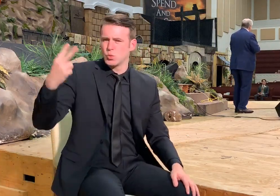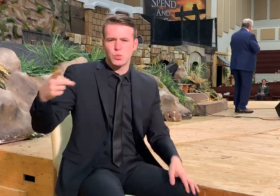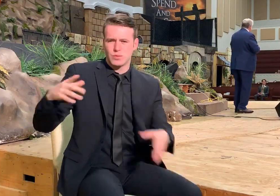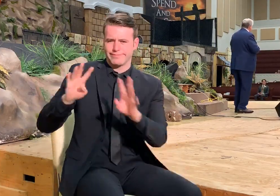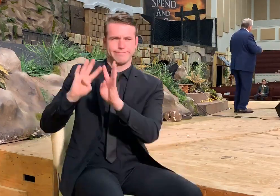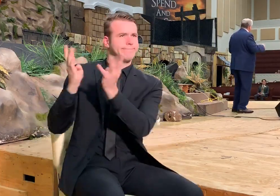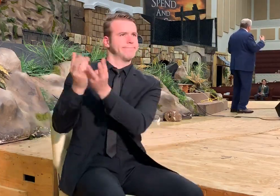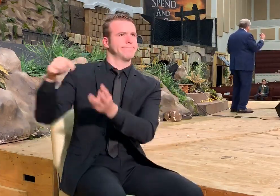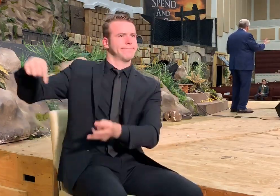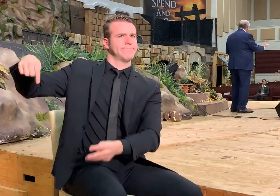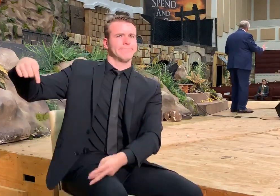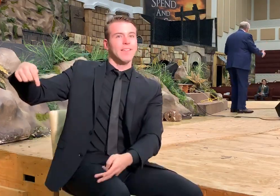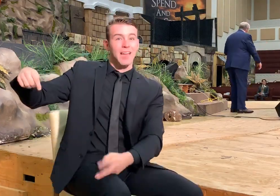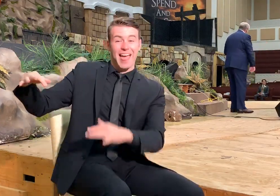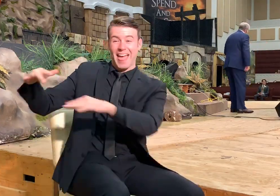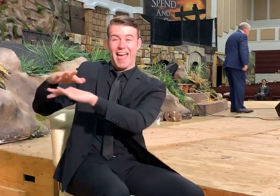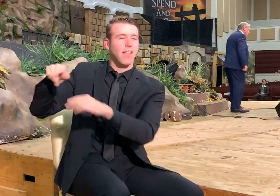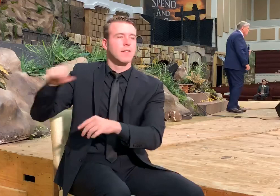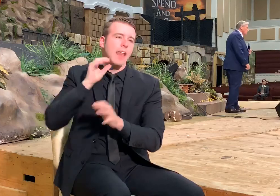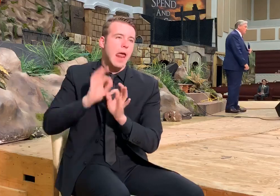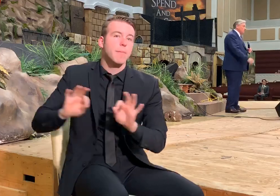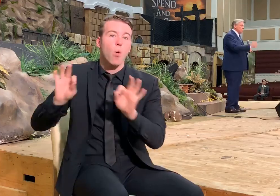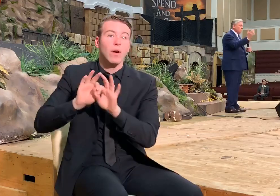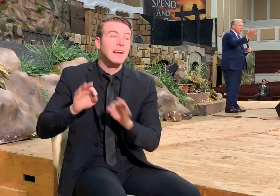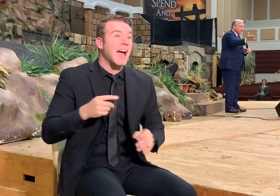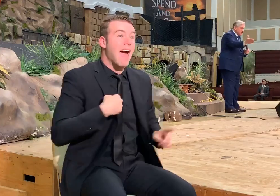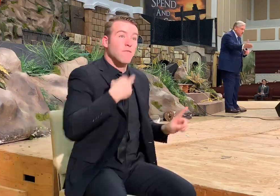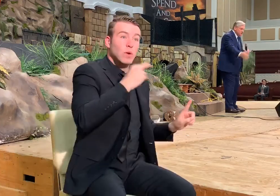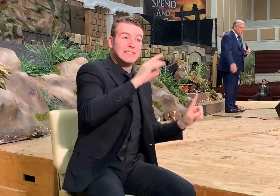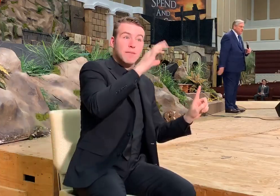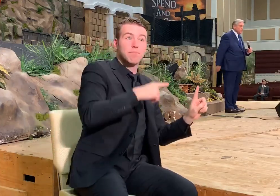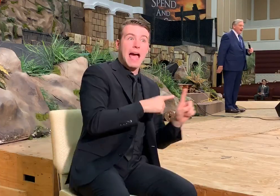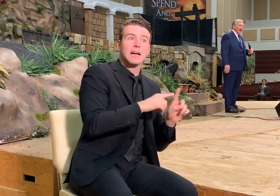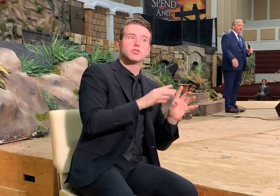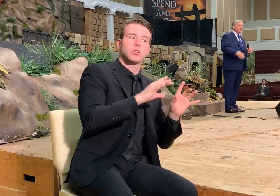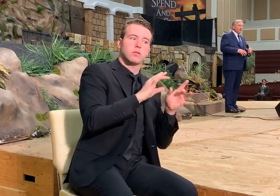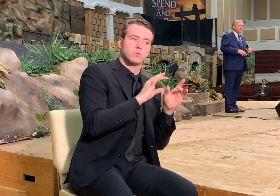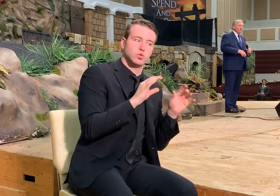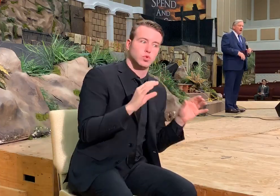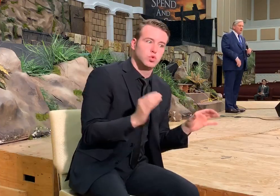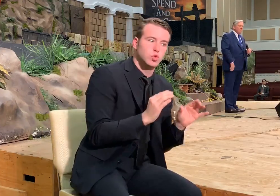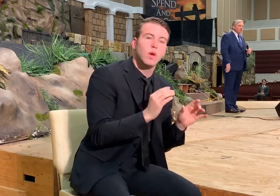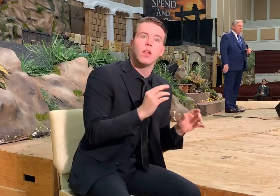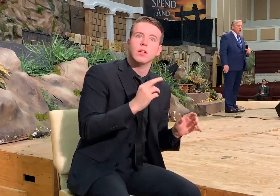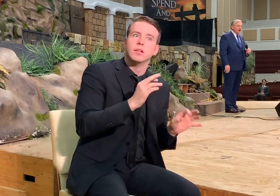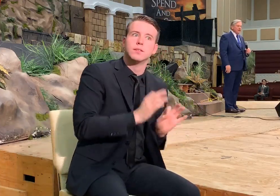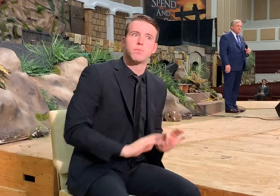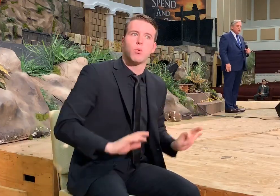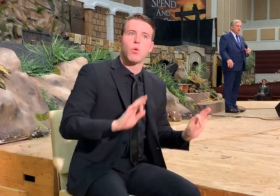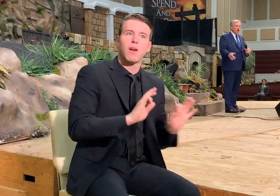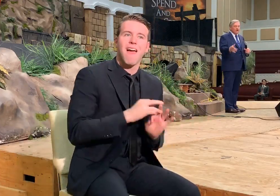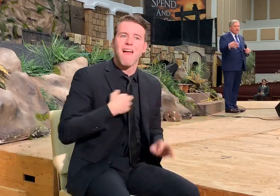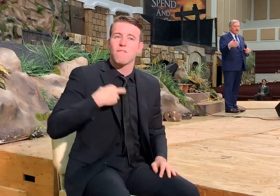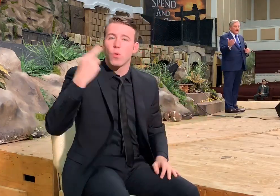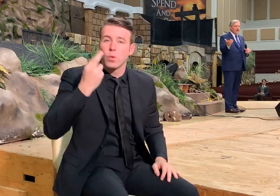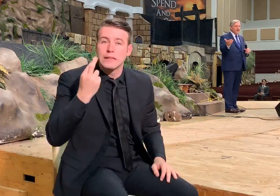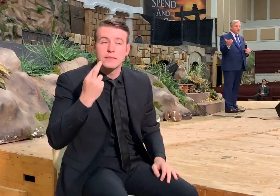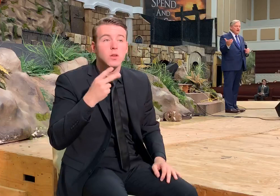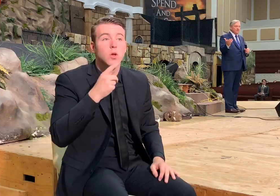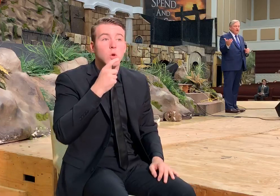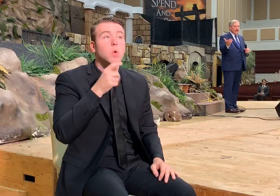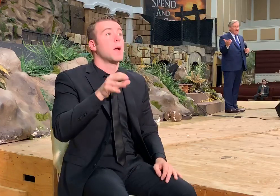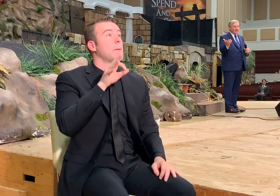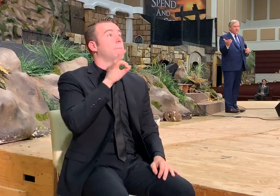But there's a reason for that. There's a reason that people that are preaching the gospel are not in the